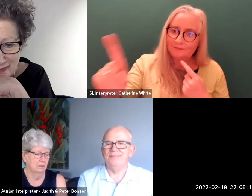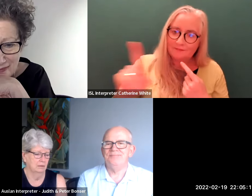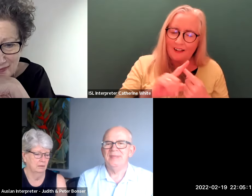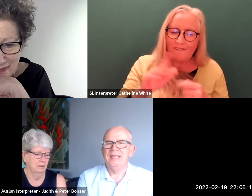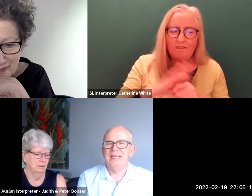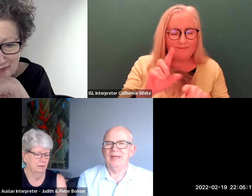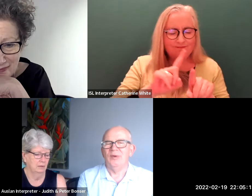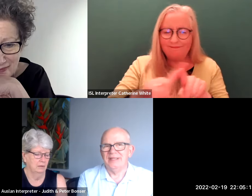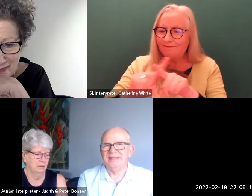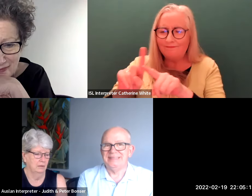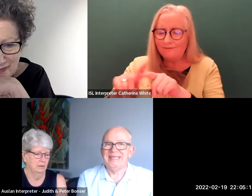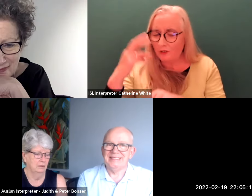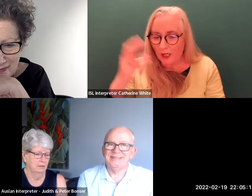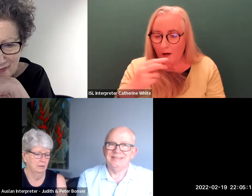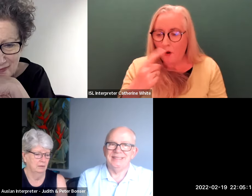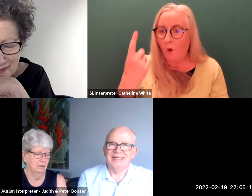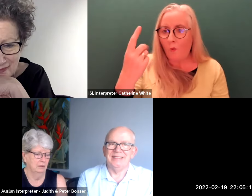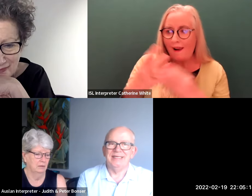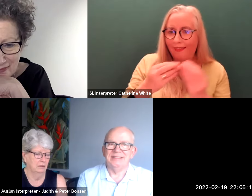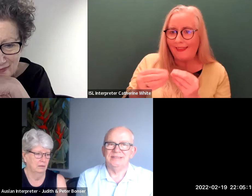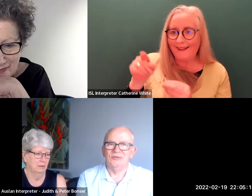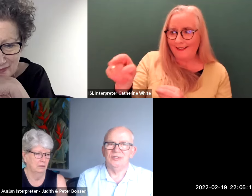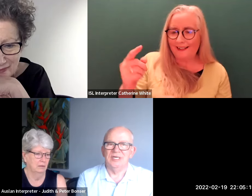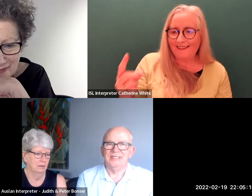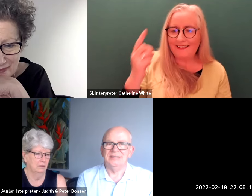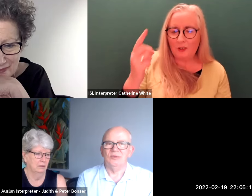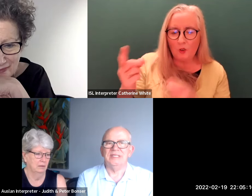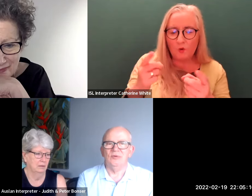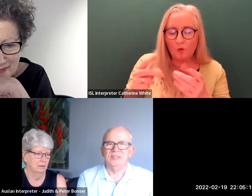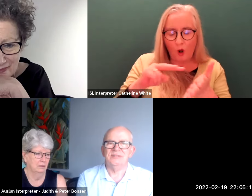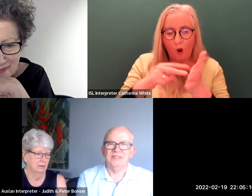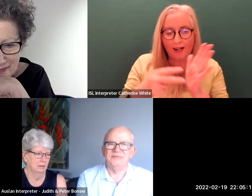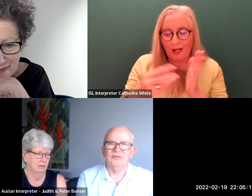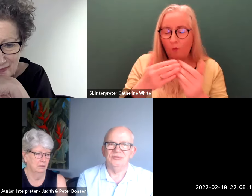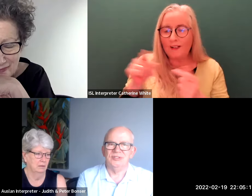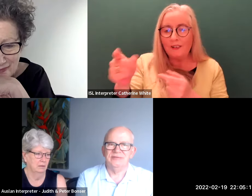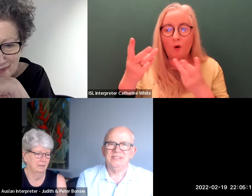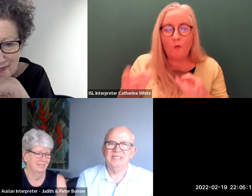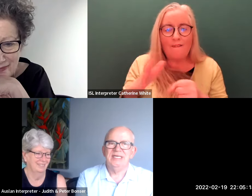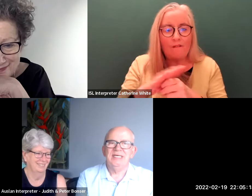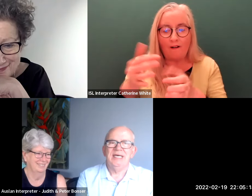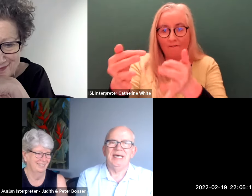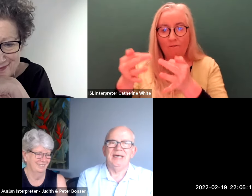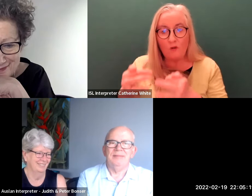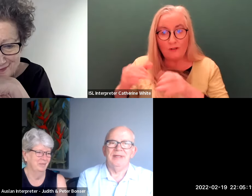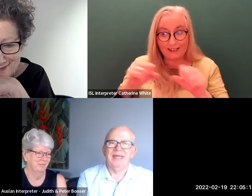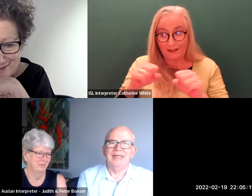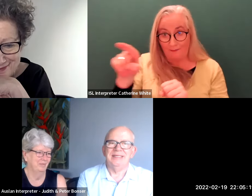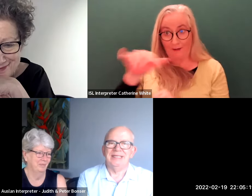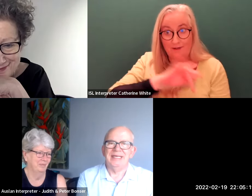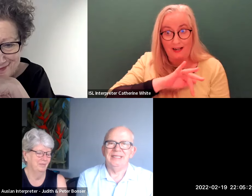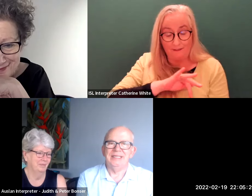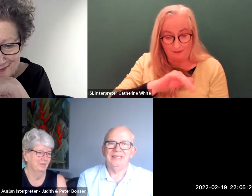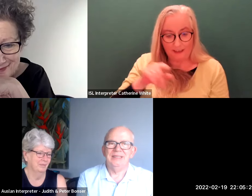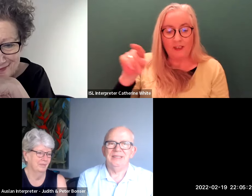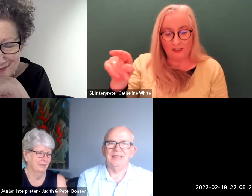um and one of the things he has done is organize what he wants for his funeral service um and